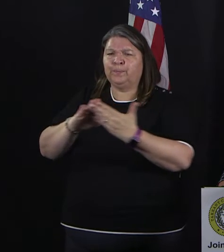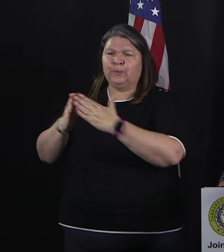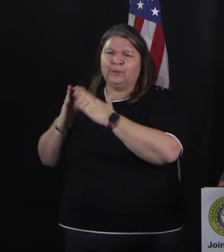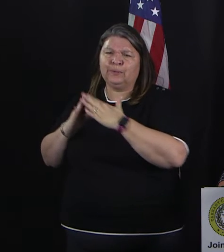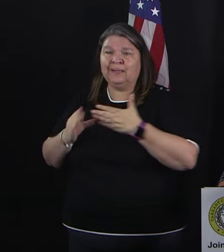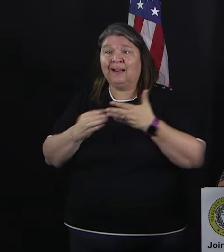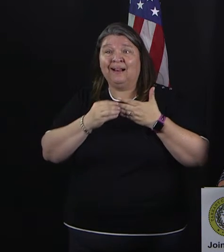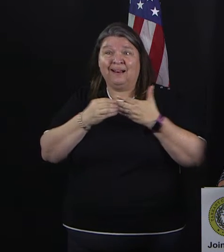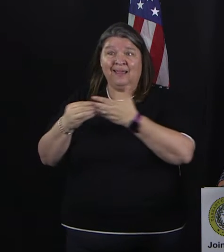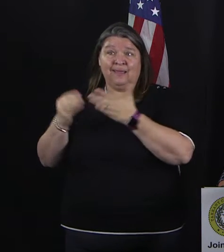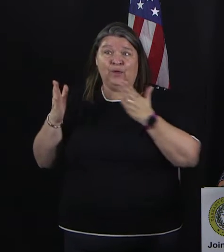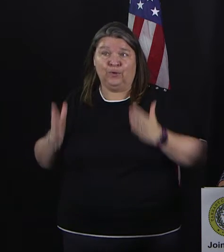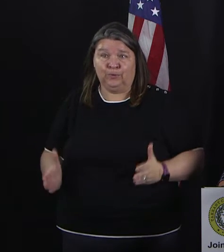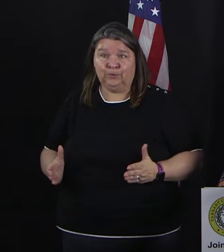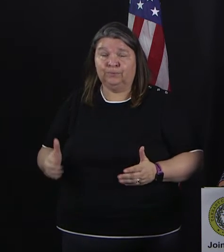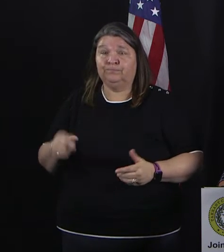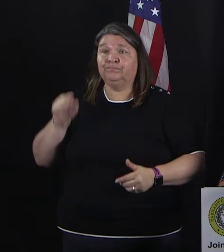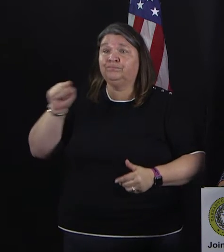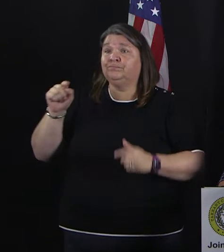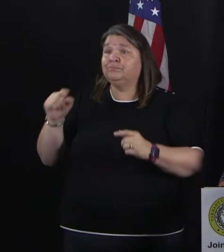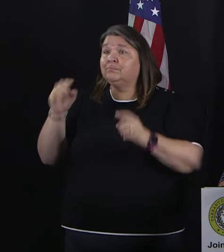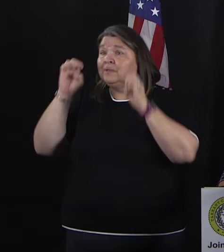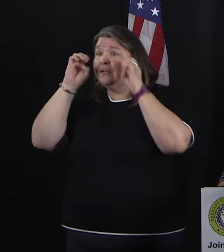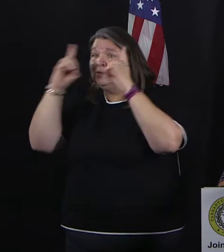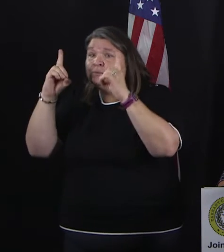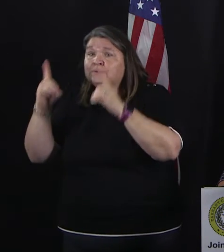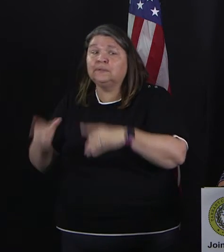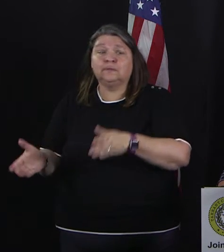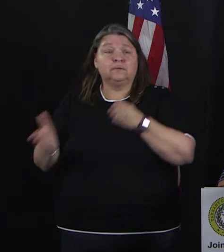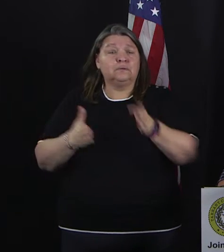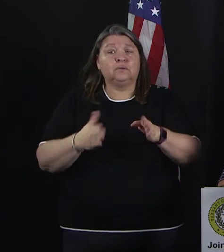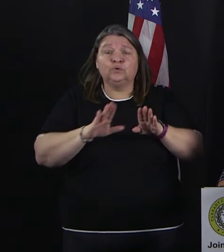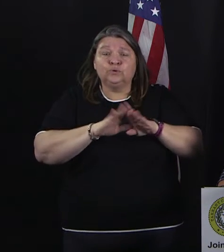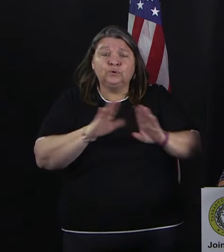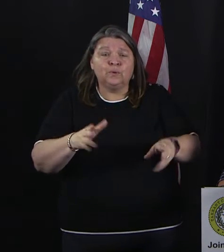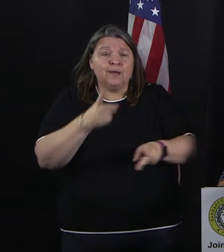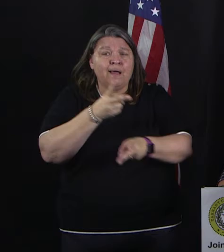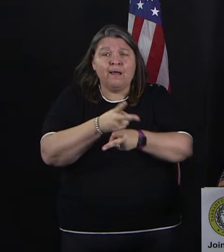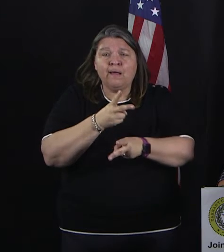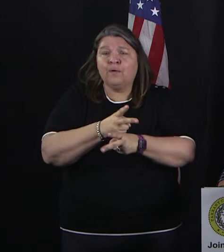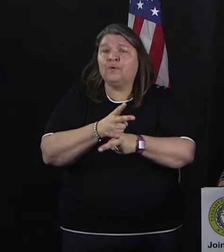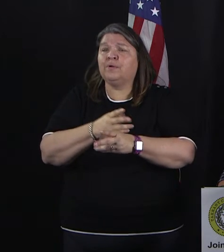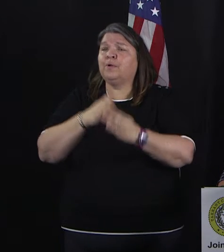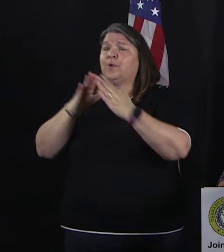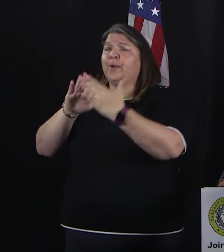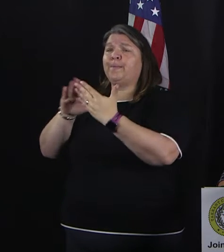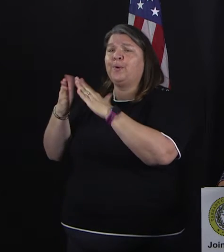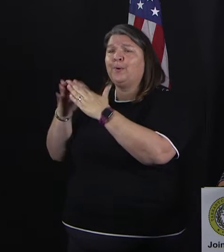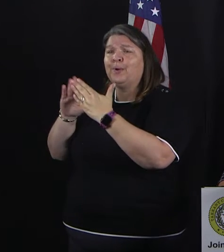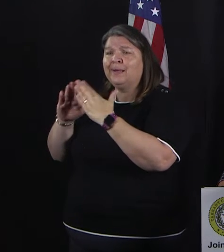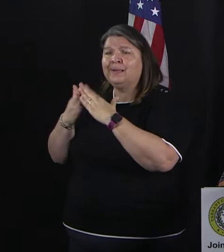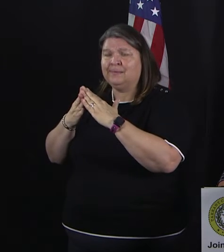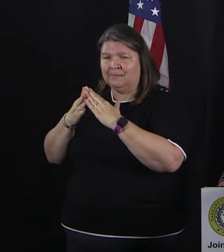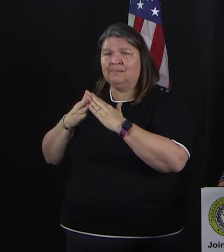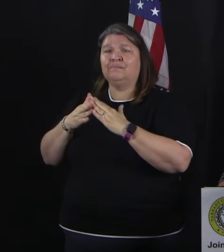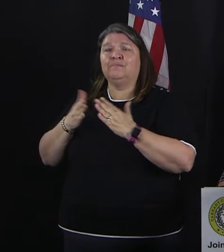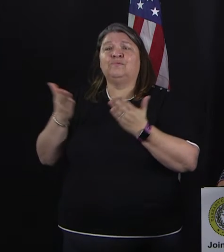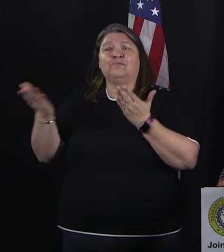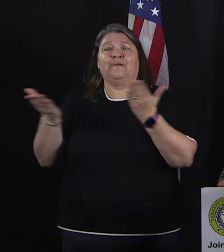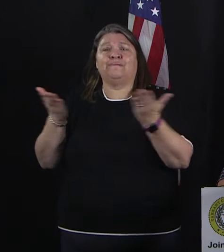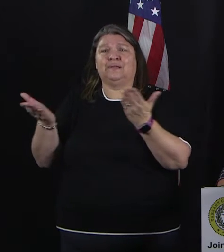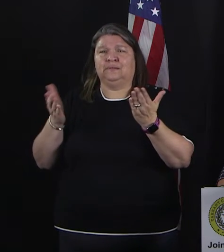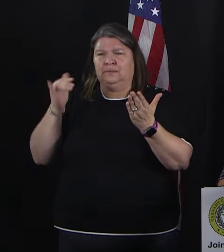and childcare, and community services. I think these headed by your council members will be incredibly useful,